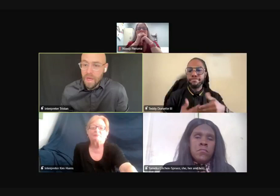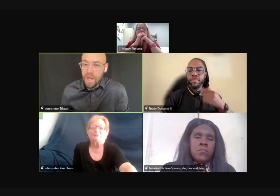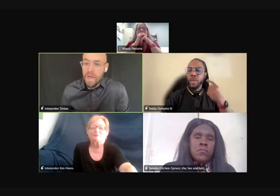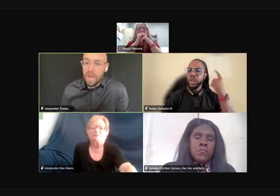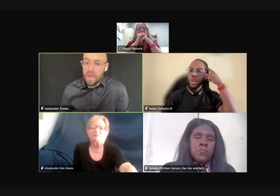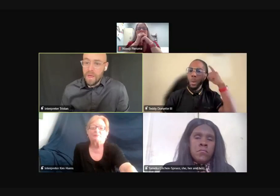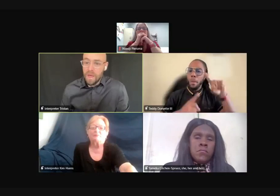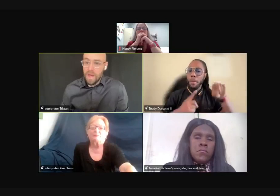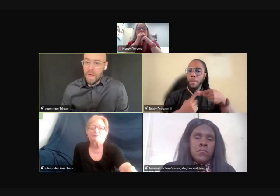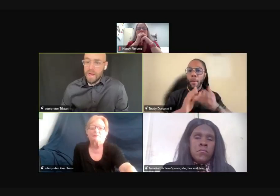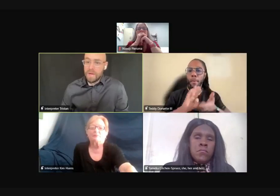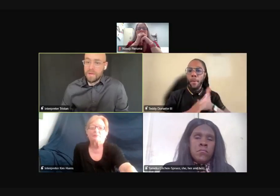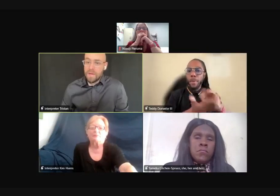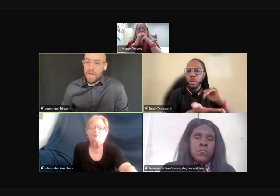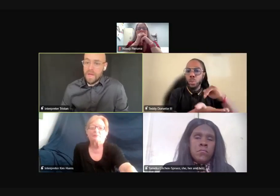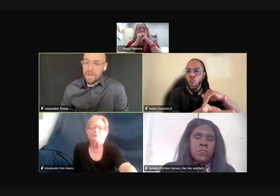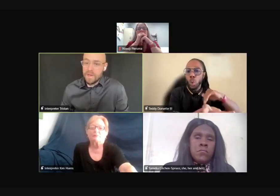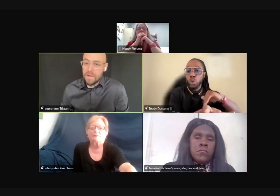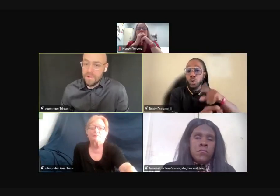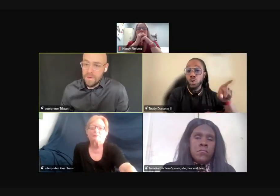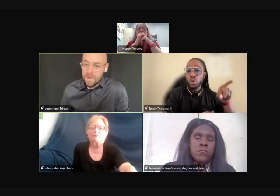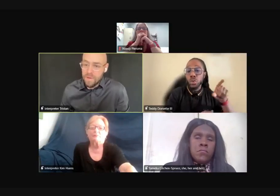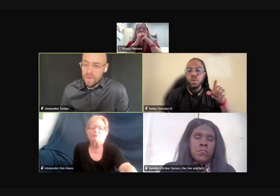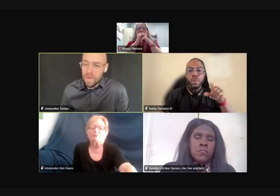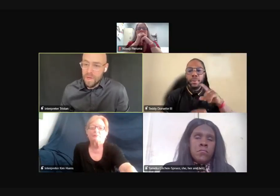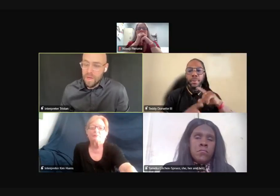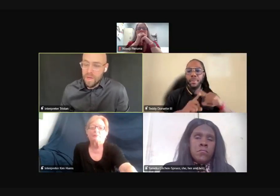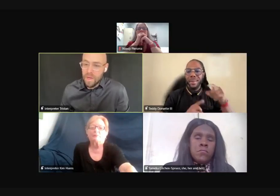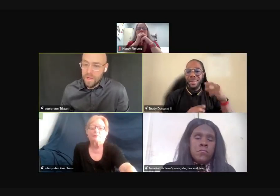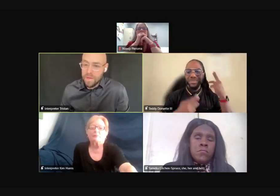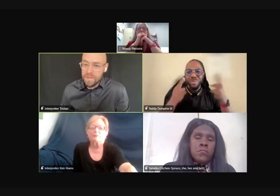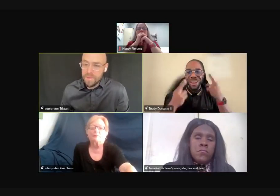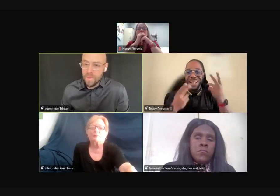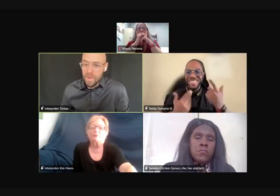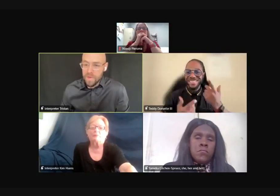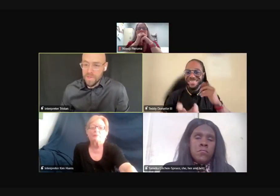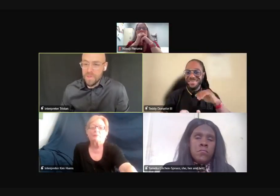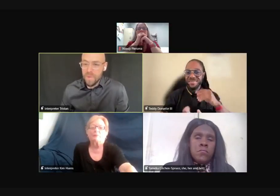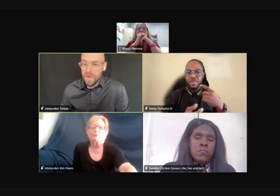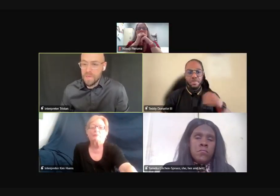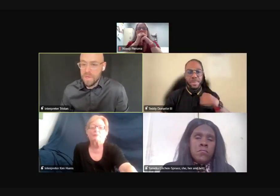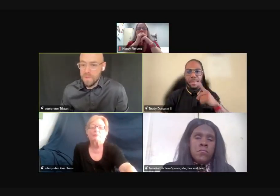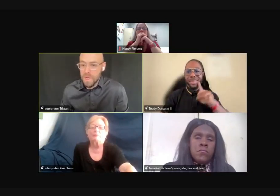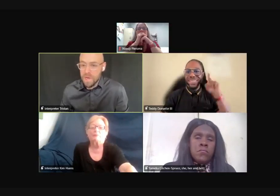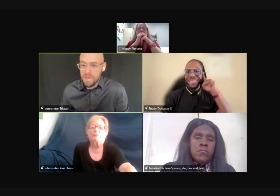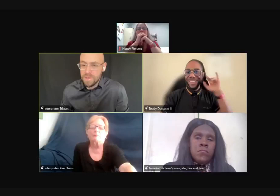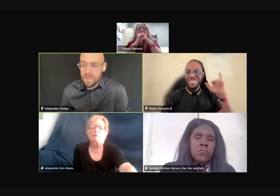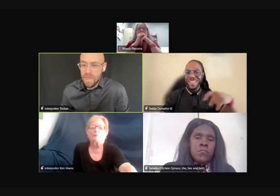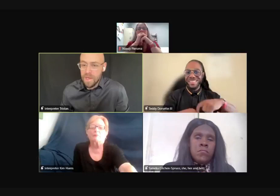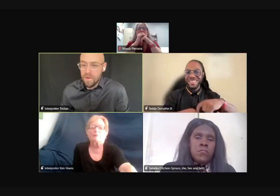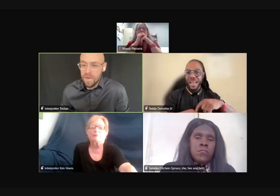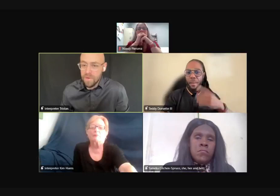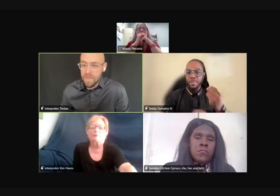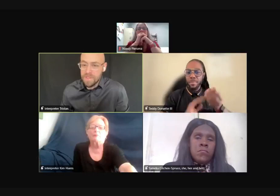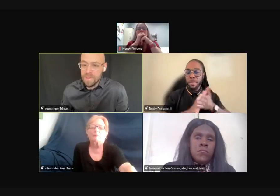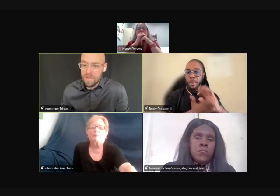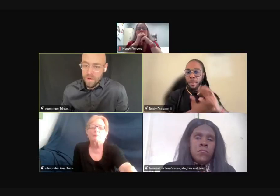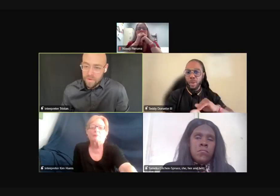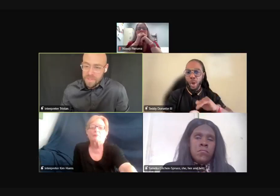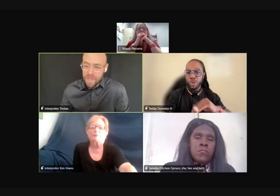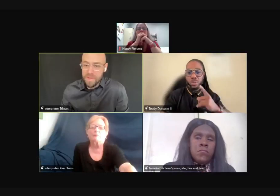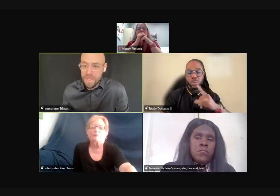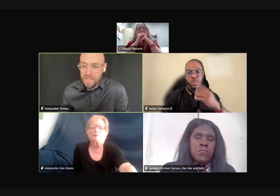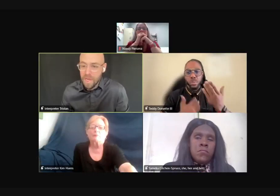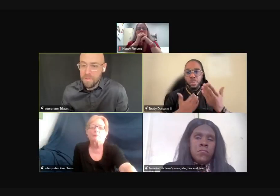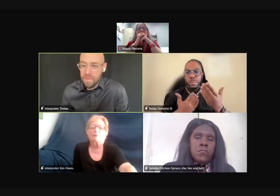I knew there was one person who wanted to become a doctor, and he realized